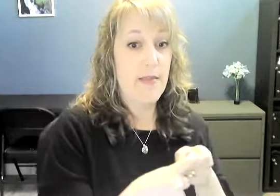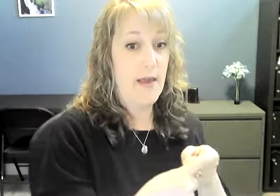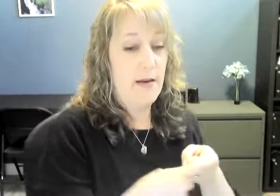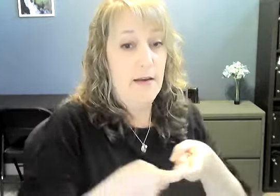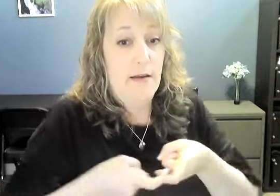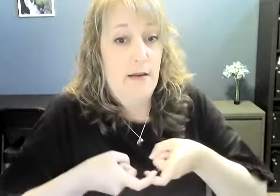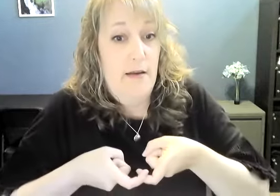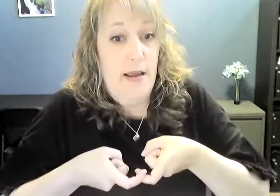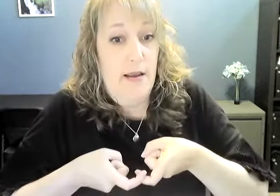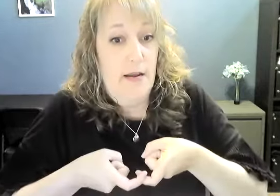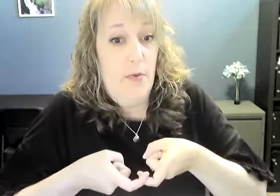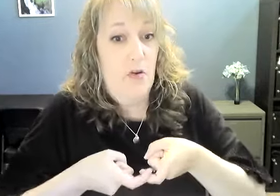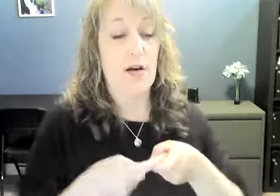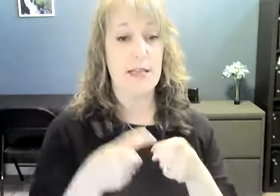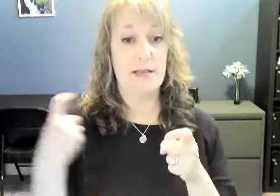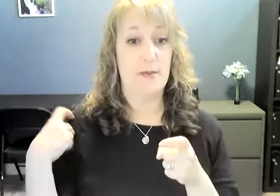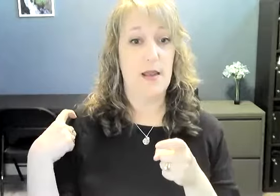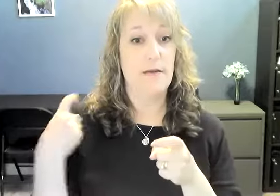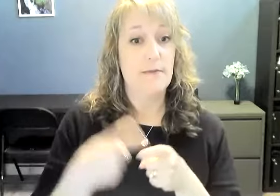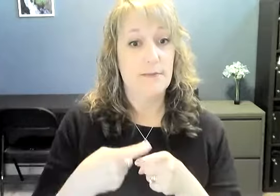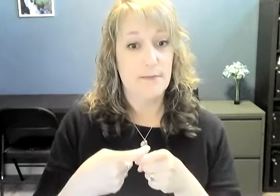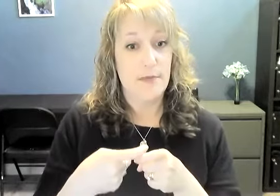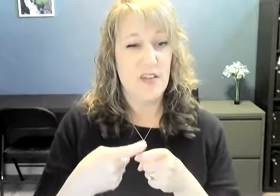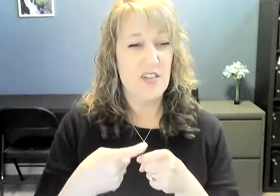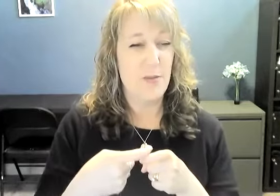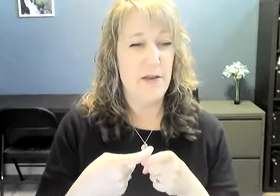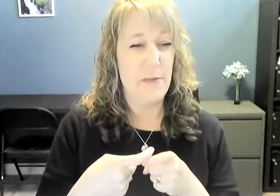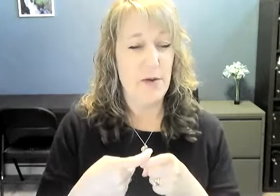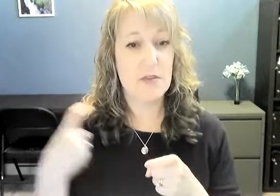then end up crossing this way. There's a little bit of a bounce.